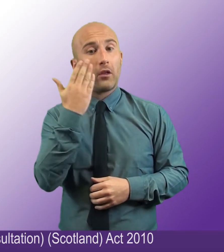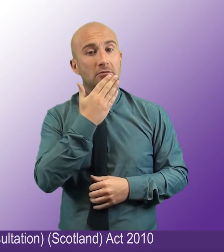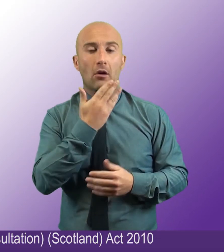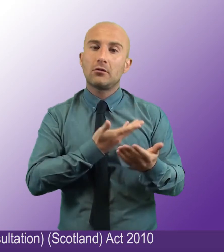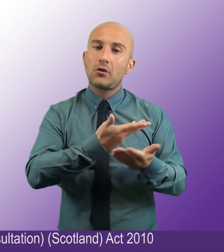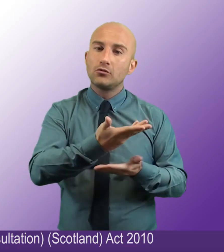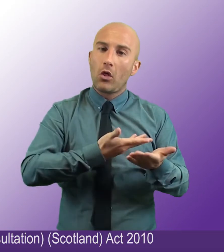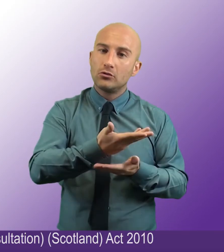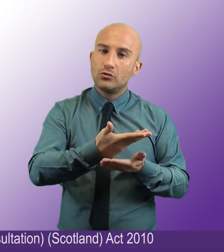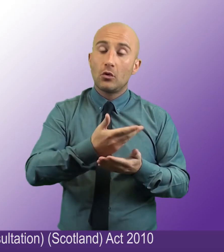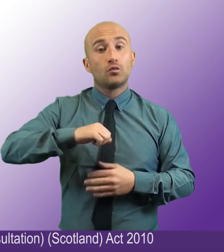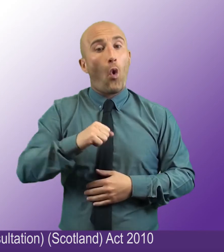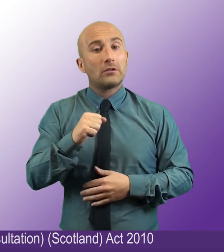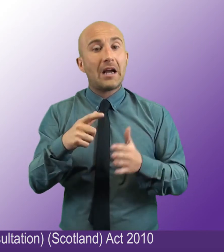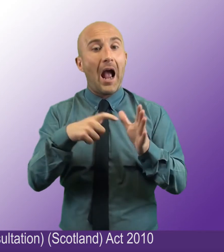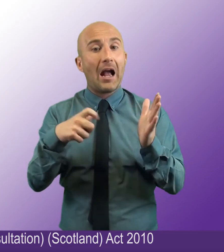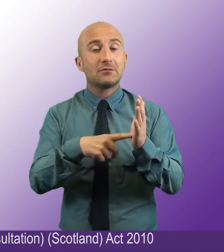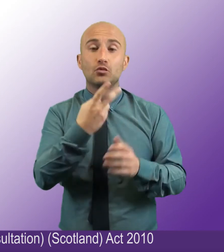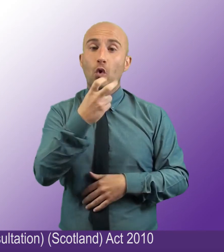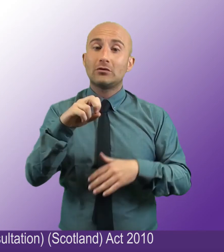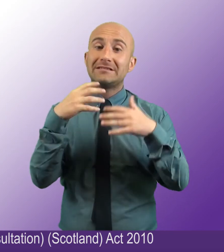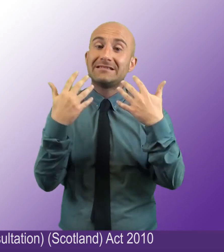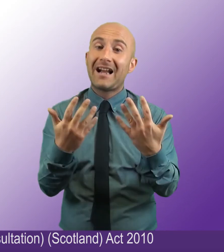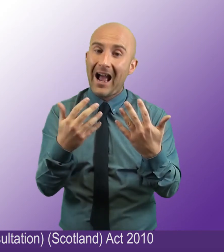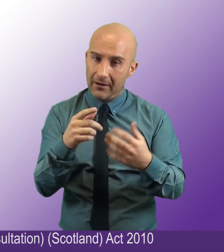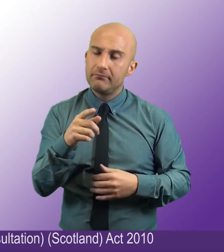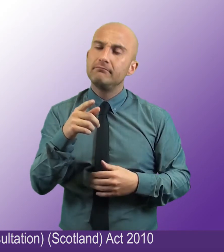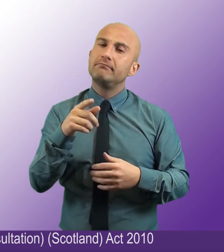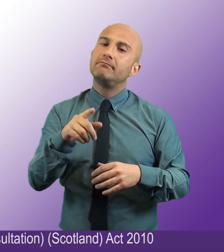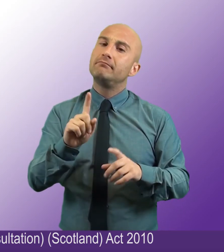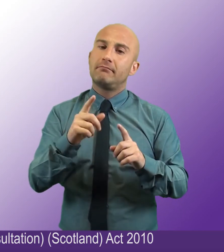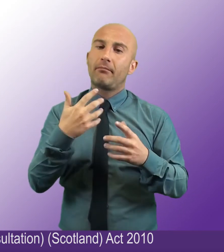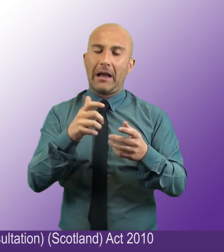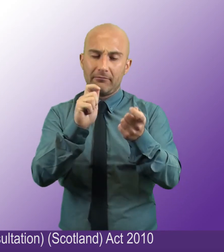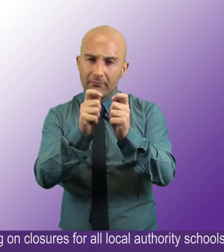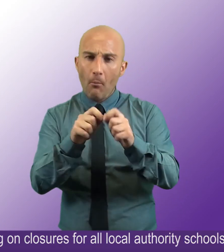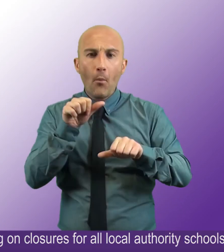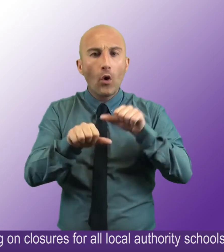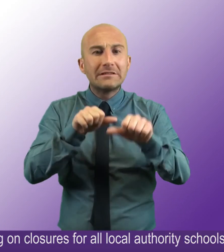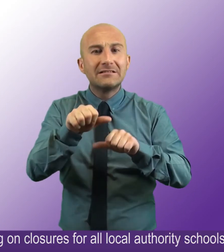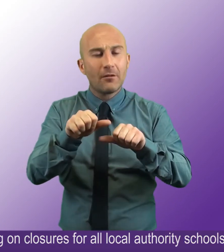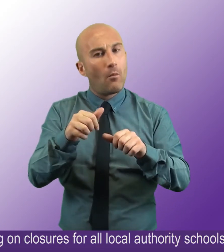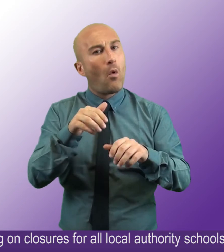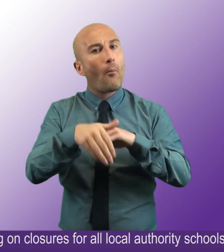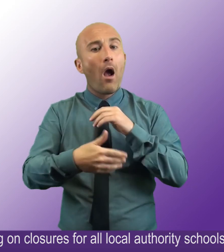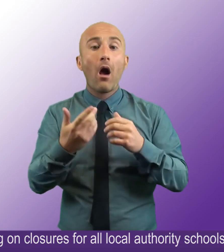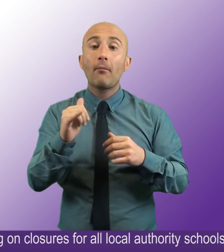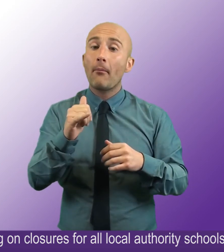The Schools Consultation Scotland Act 2010 Revised the process for